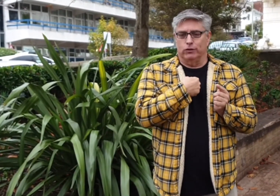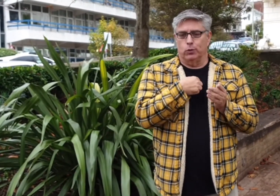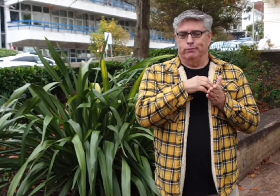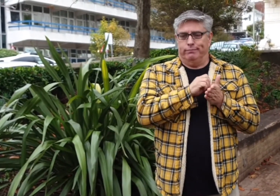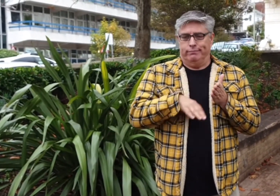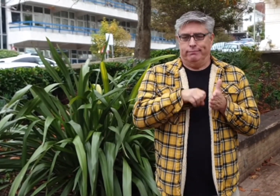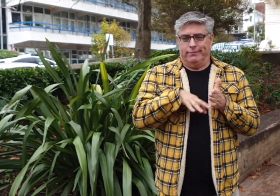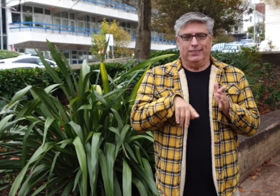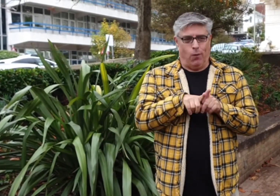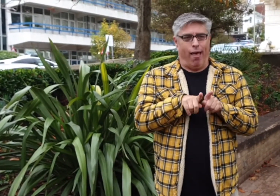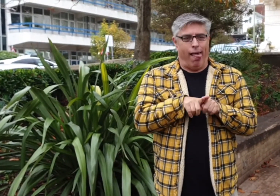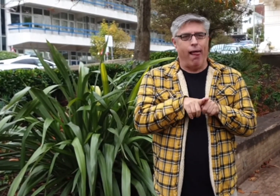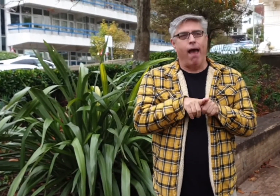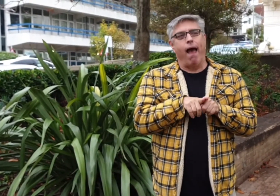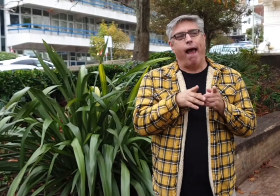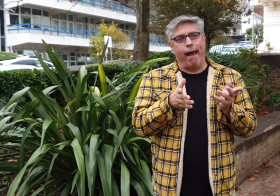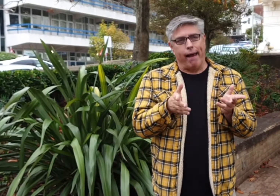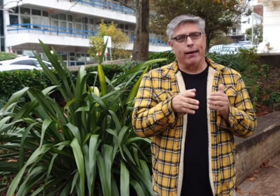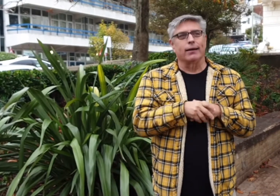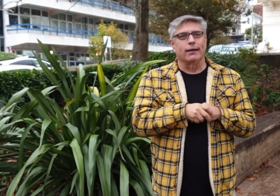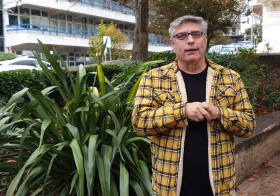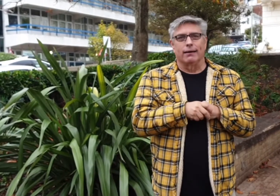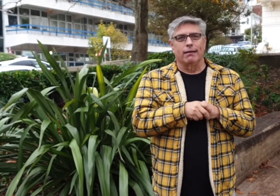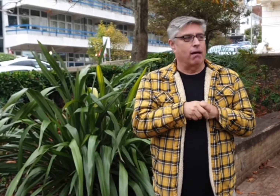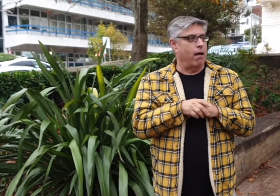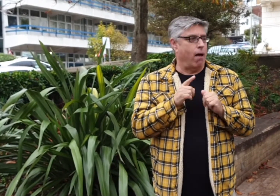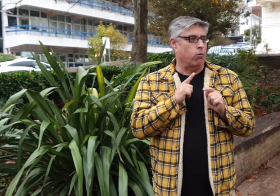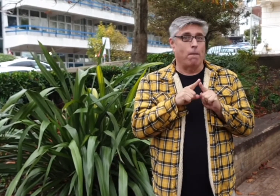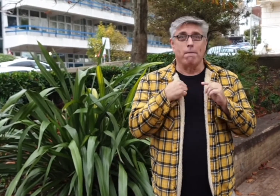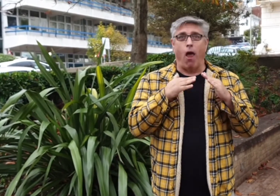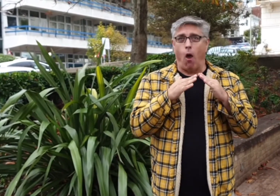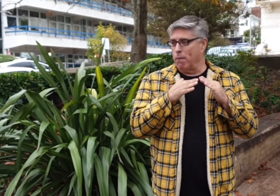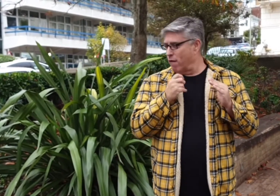And also personally, I've had to make some changes to myself as well.